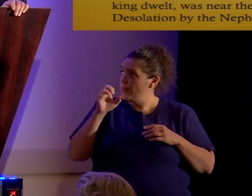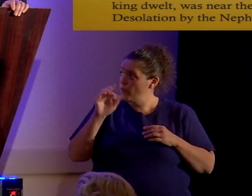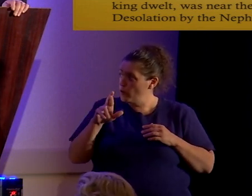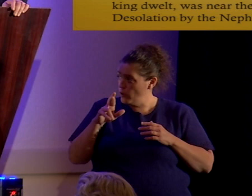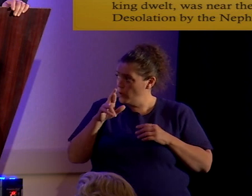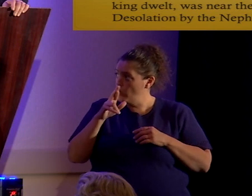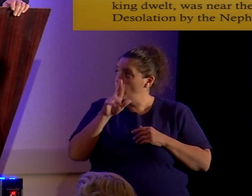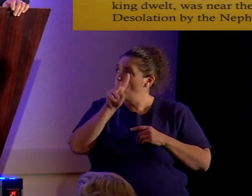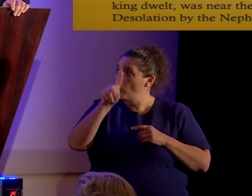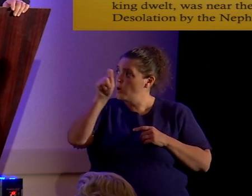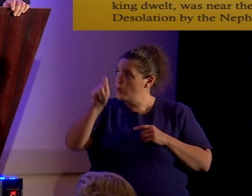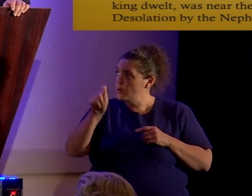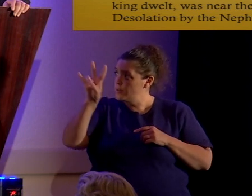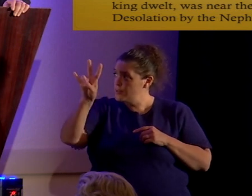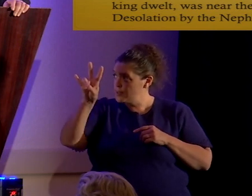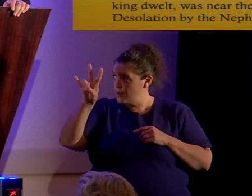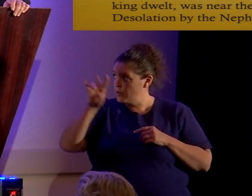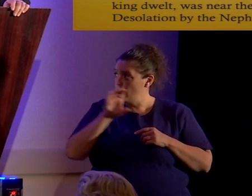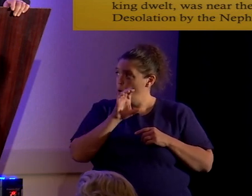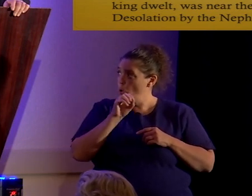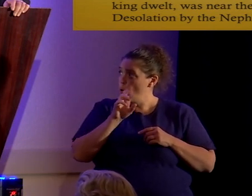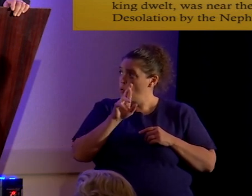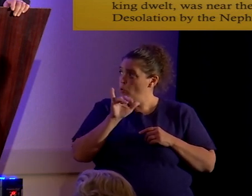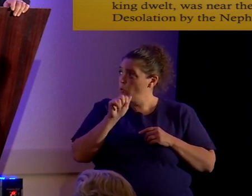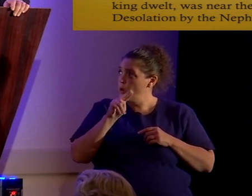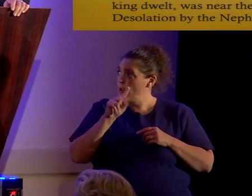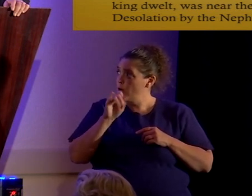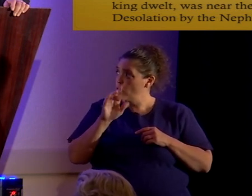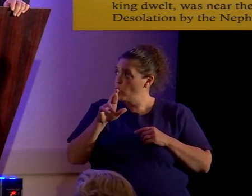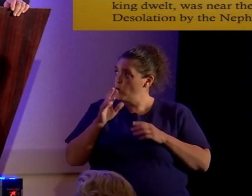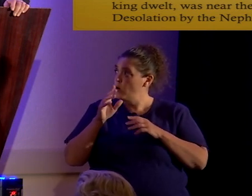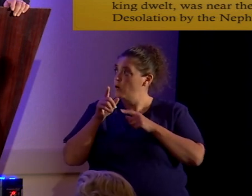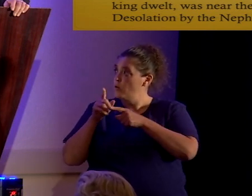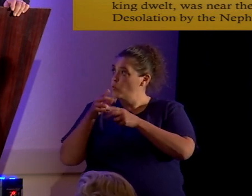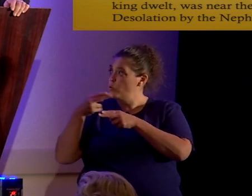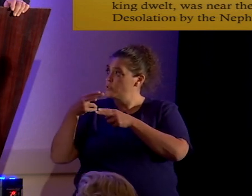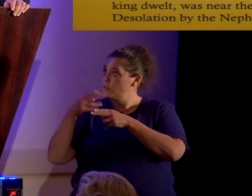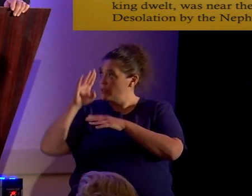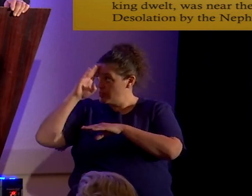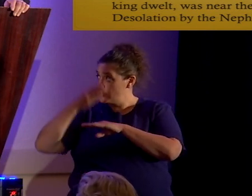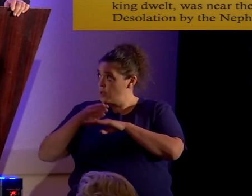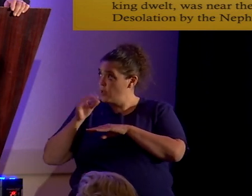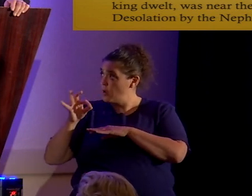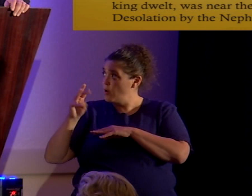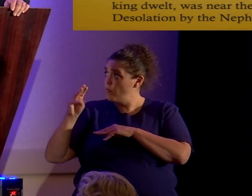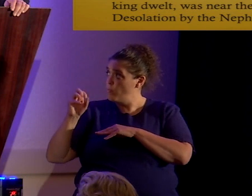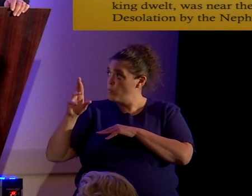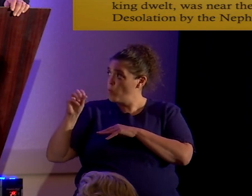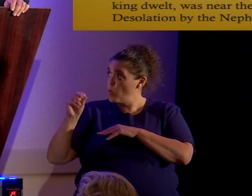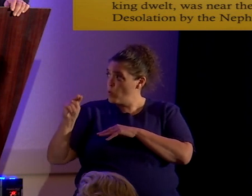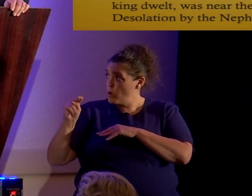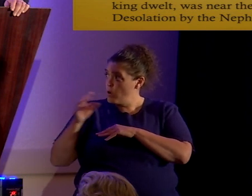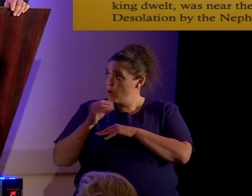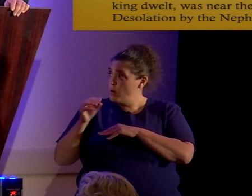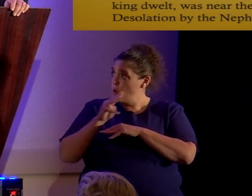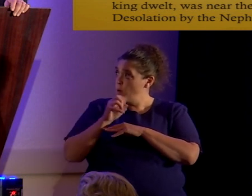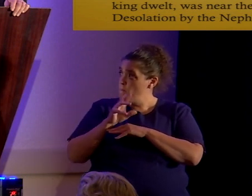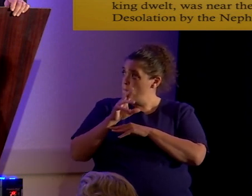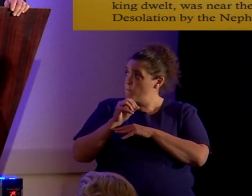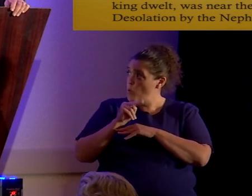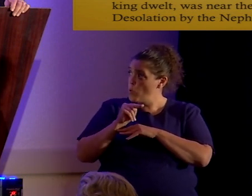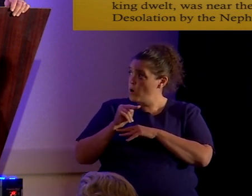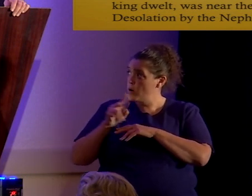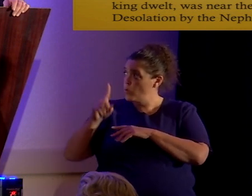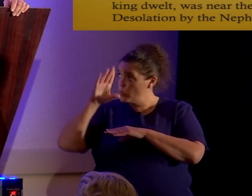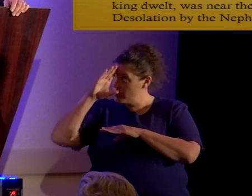verse seven, Coriantor was the son of Moron. And Moron was